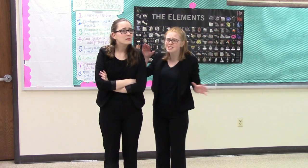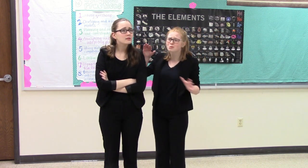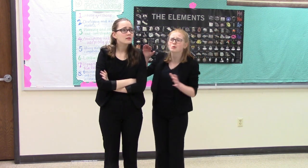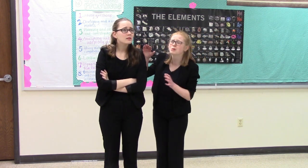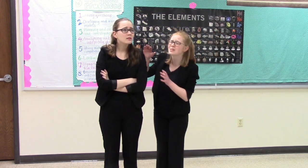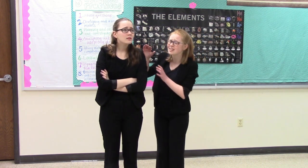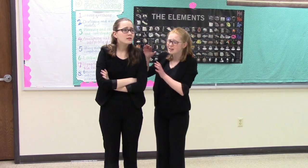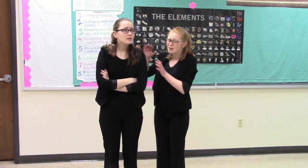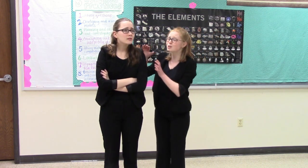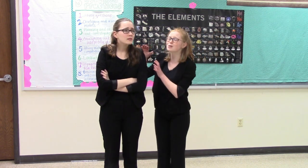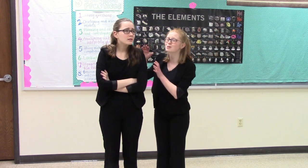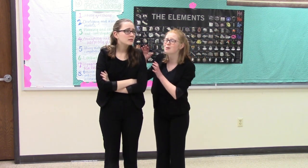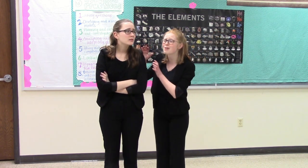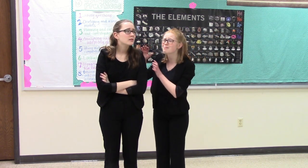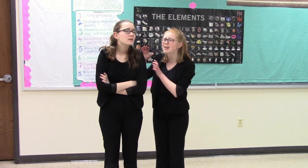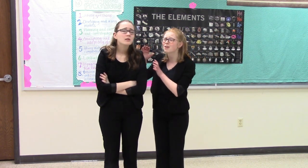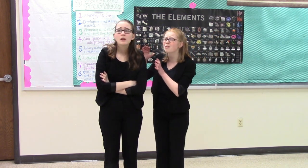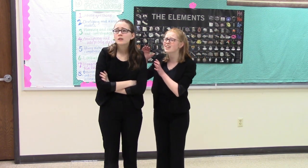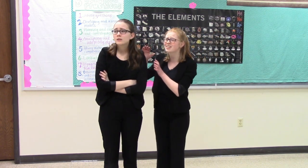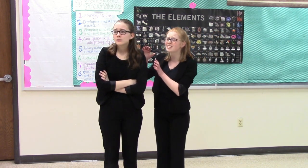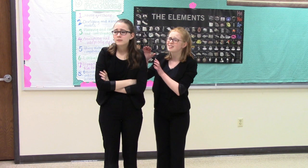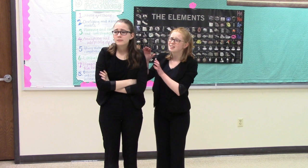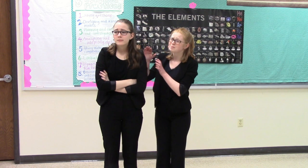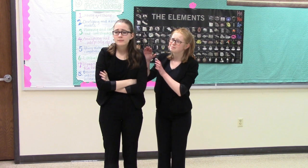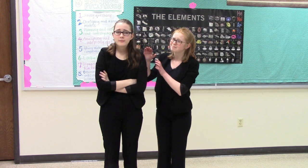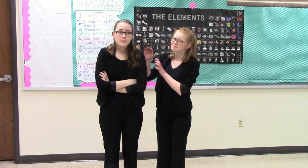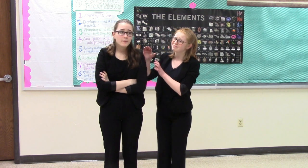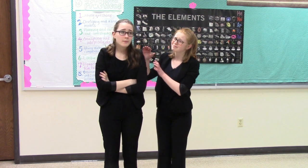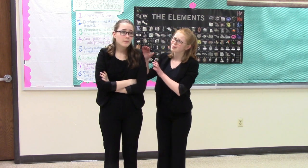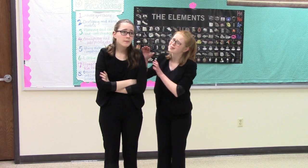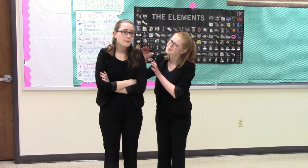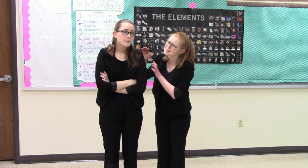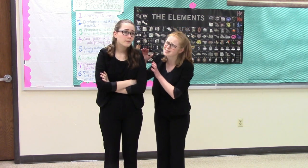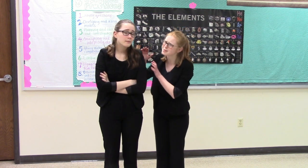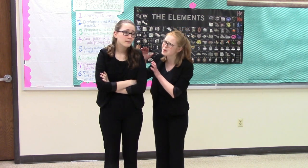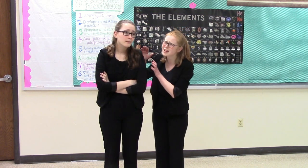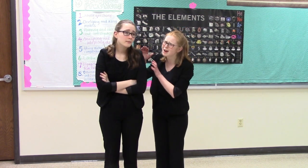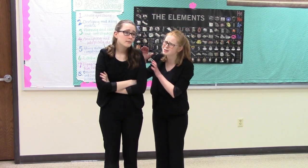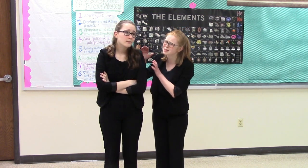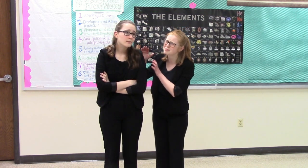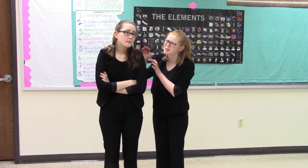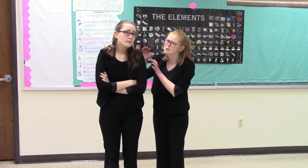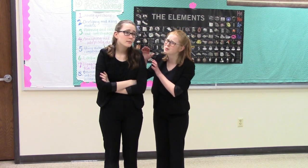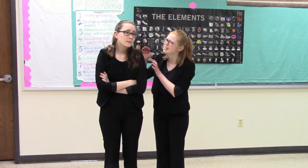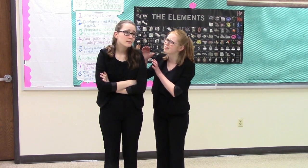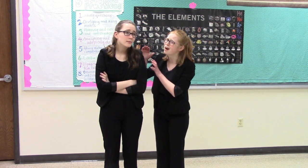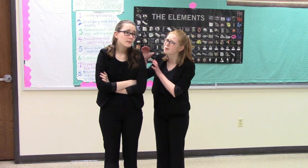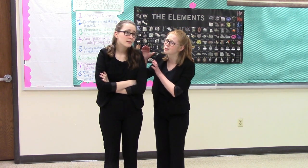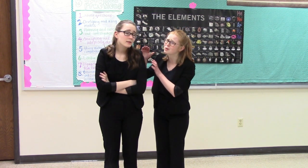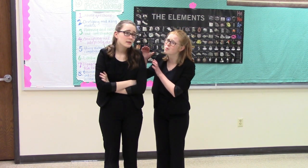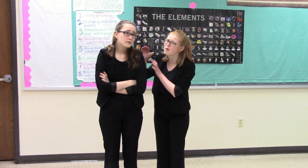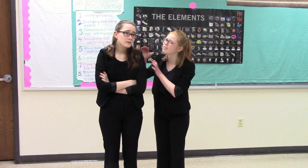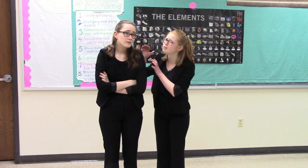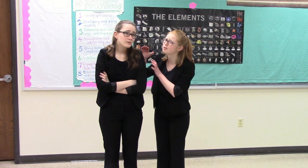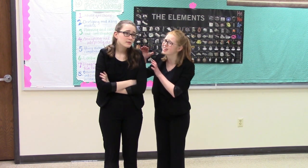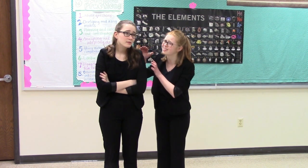this room and search through all of my clothing and, Stacy, pick out something you believe I look wonderful in.